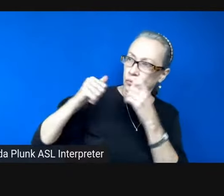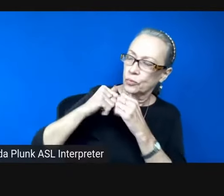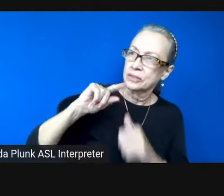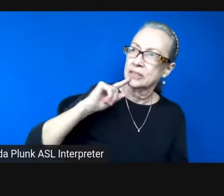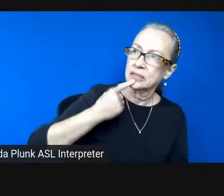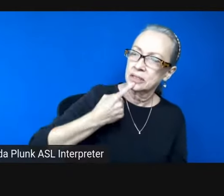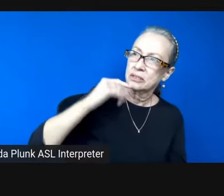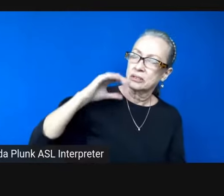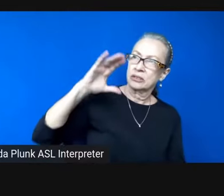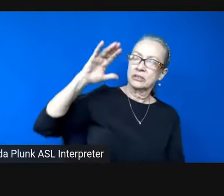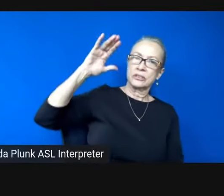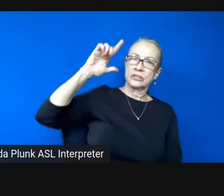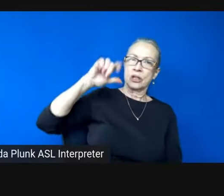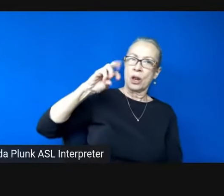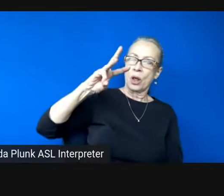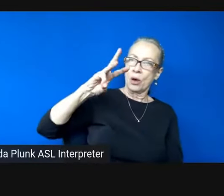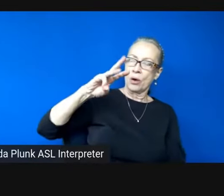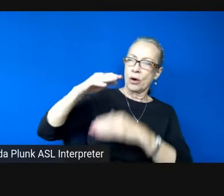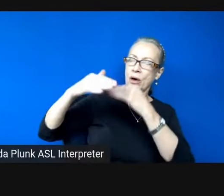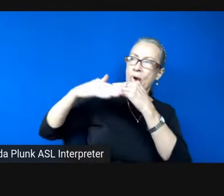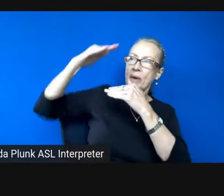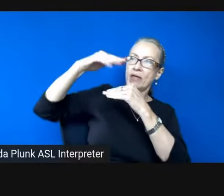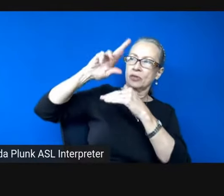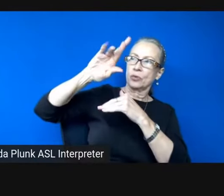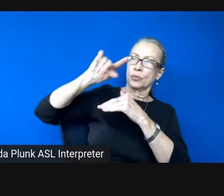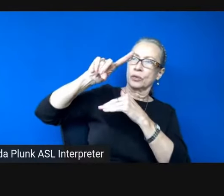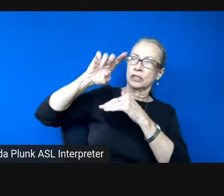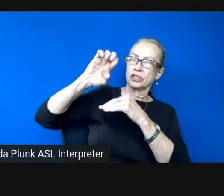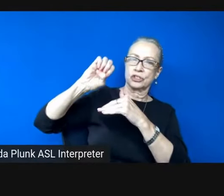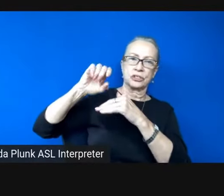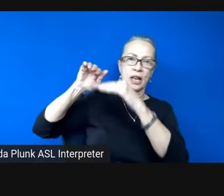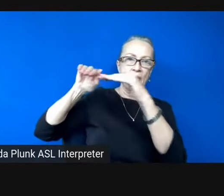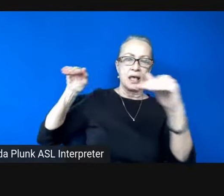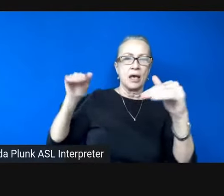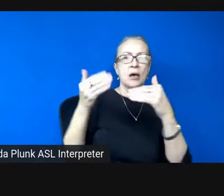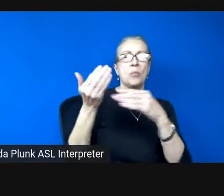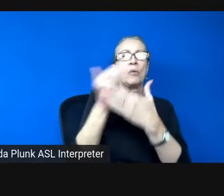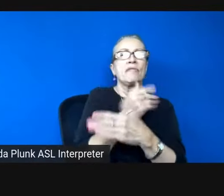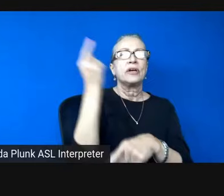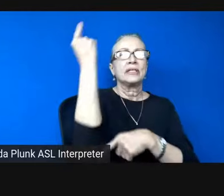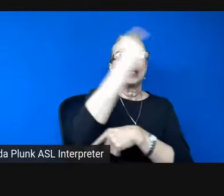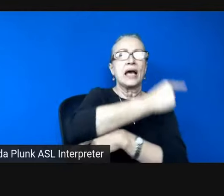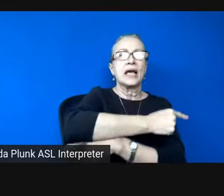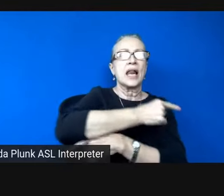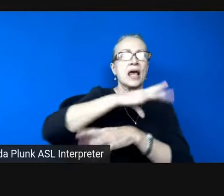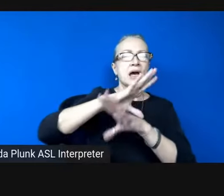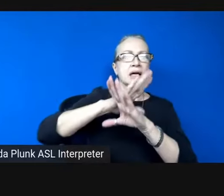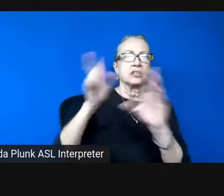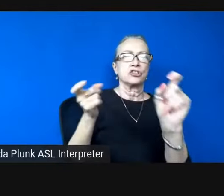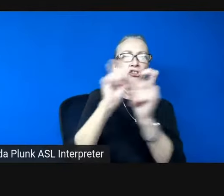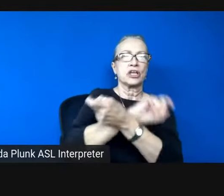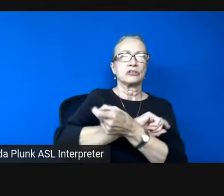low above the ridgeline and before daylight blotted out the stars I